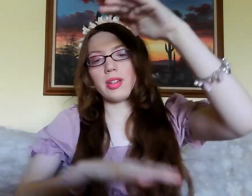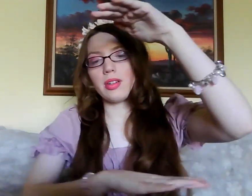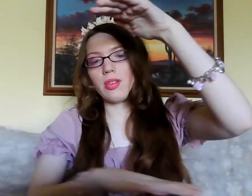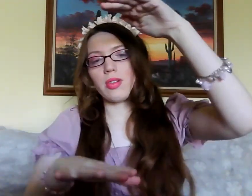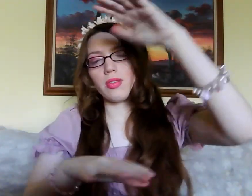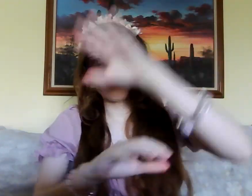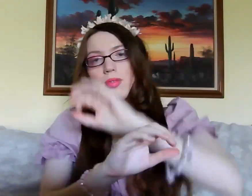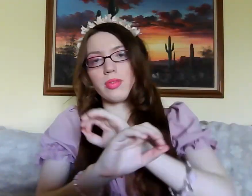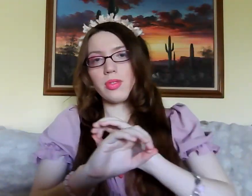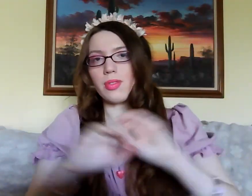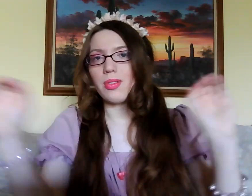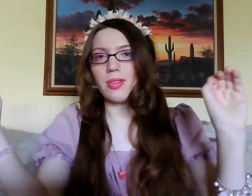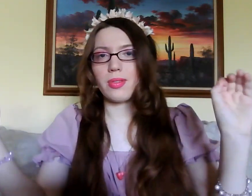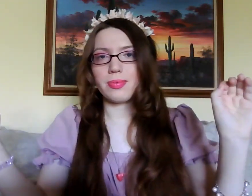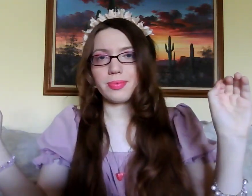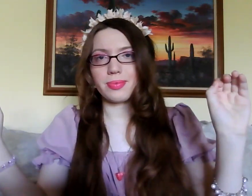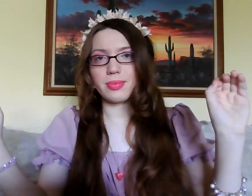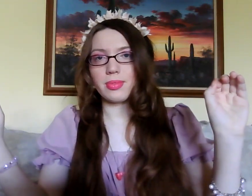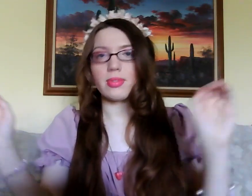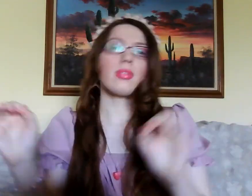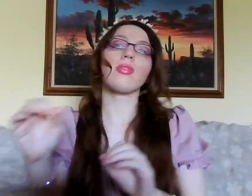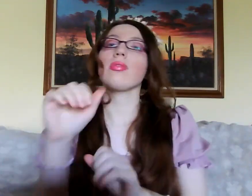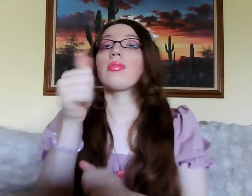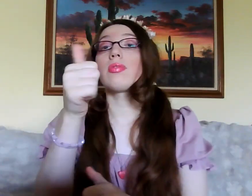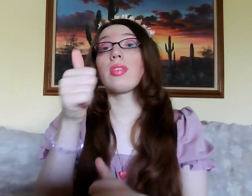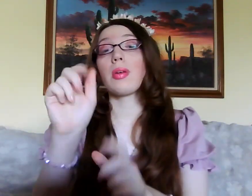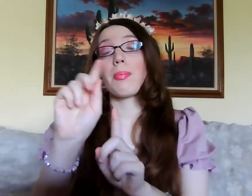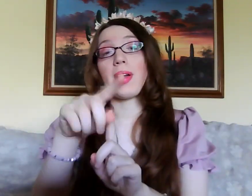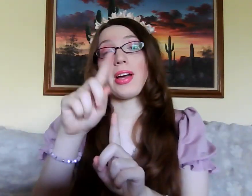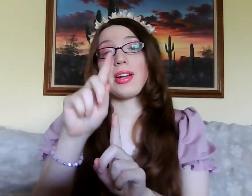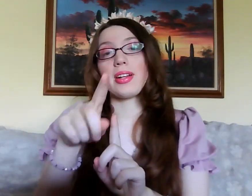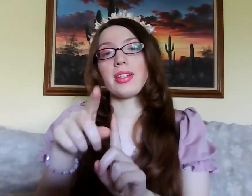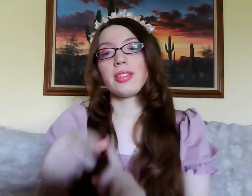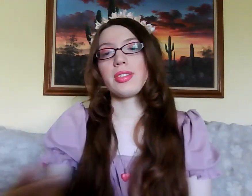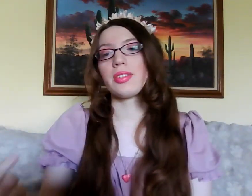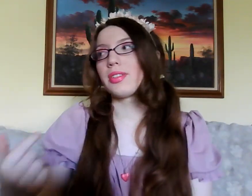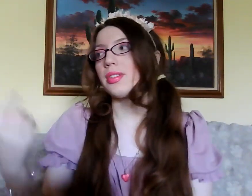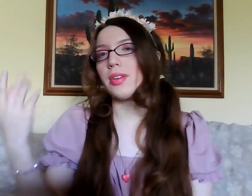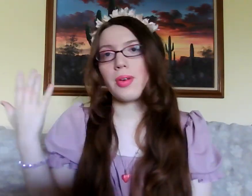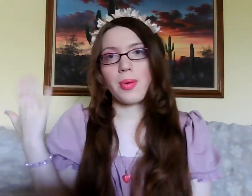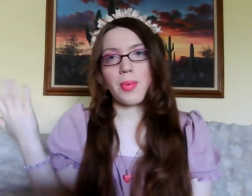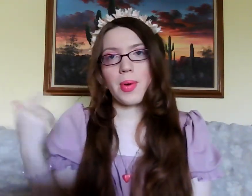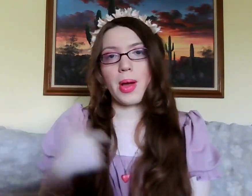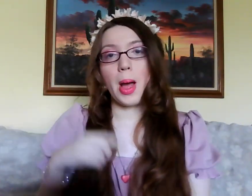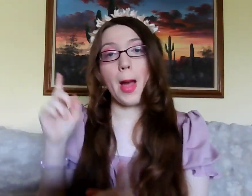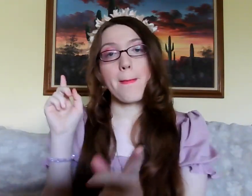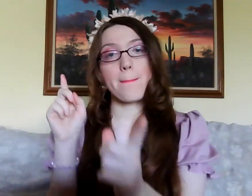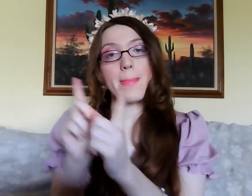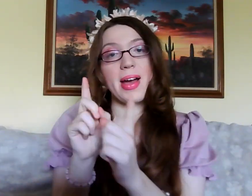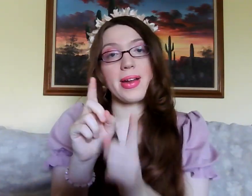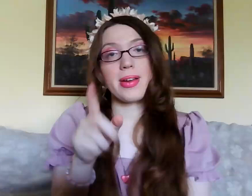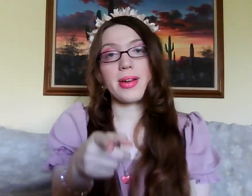or floor. Ten minutes ago, I met you,